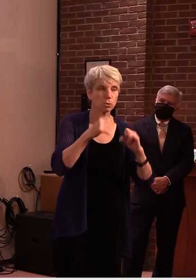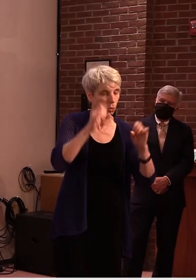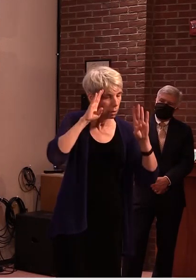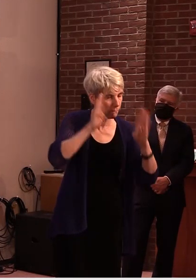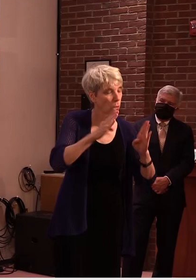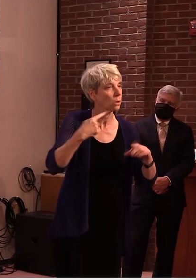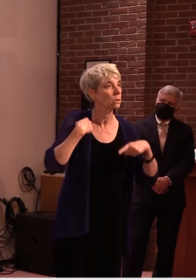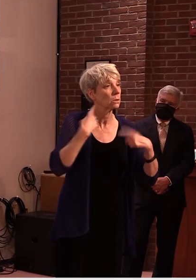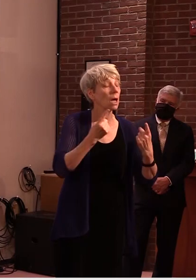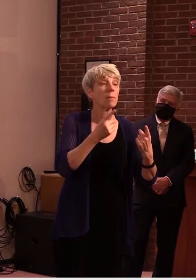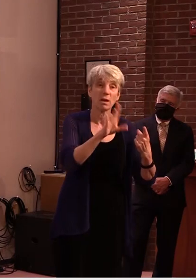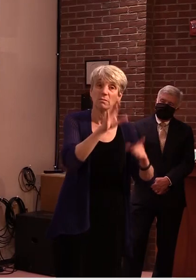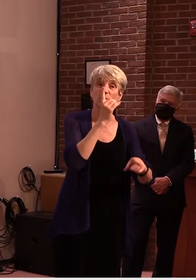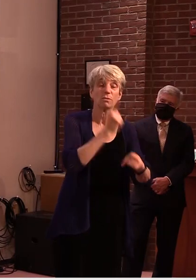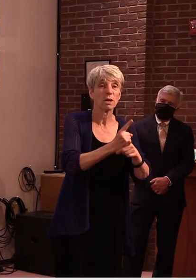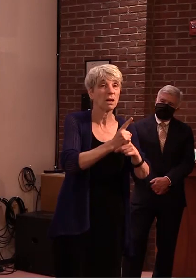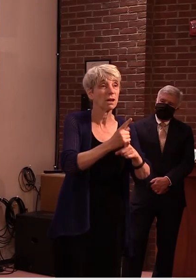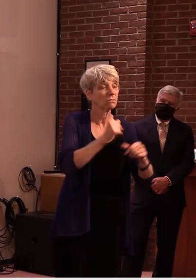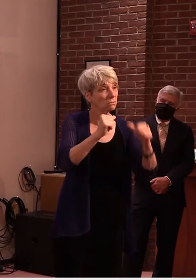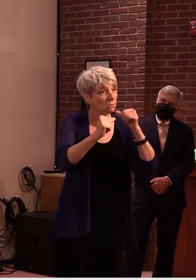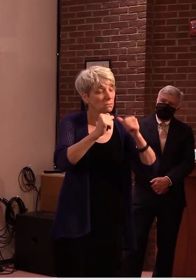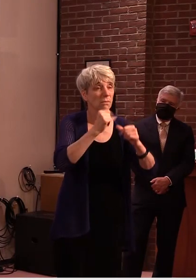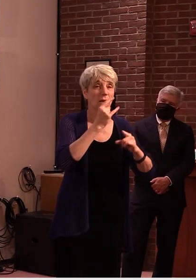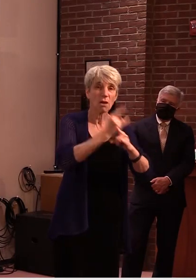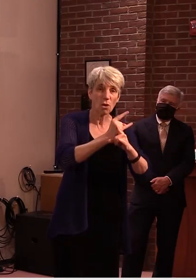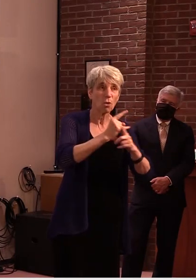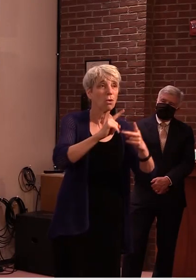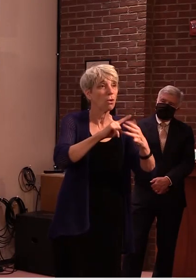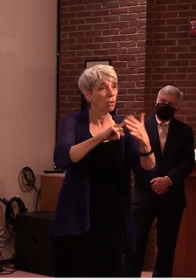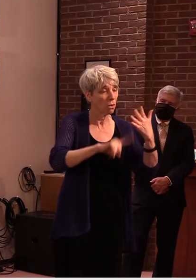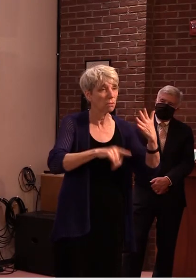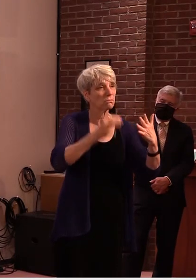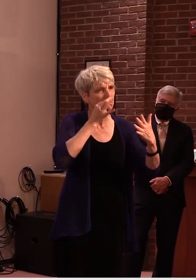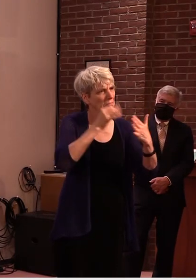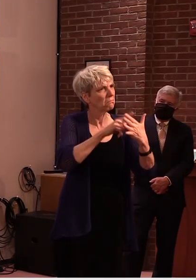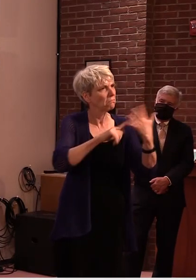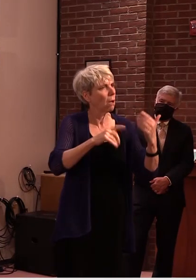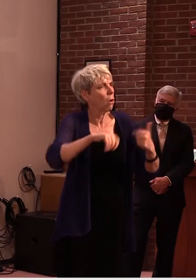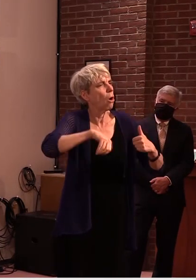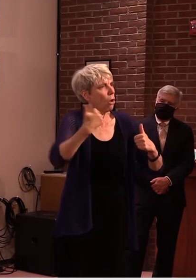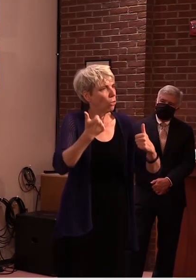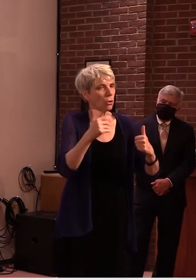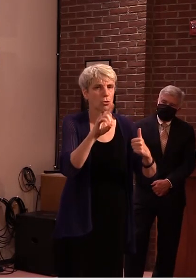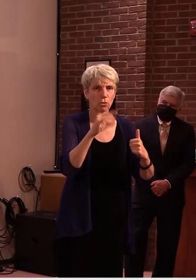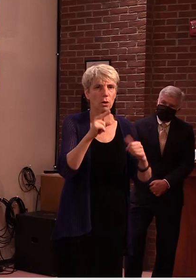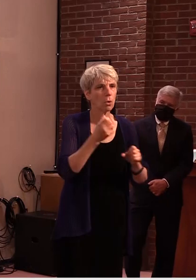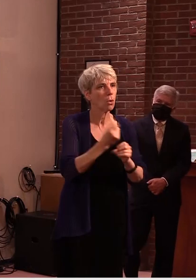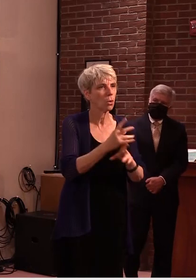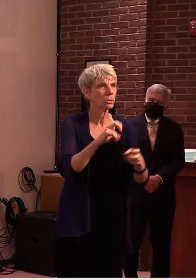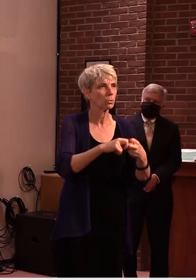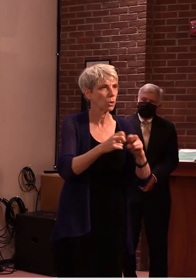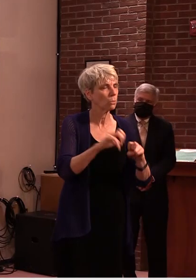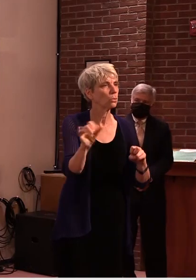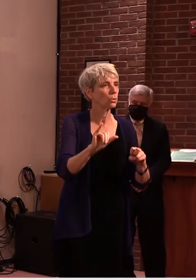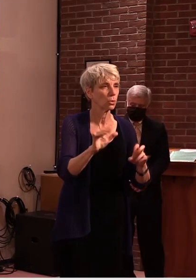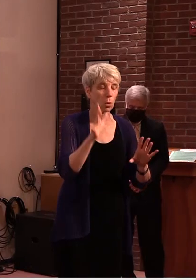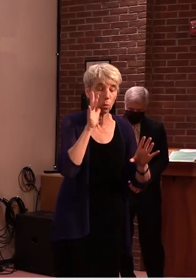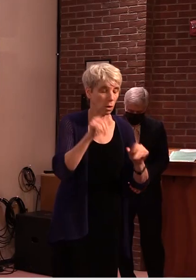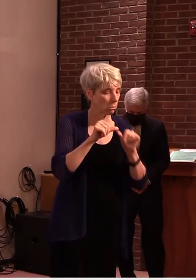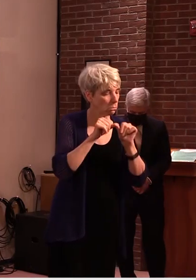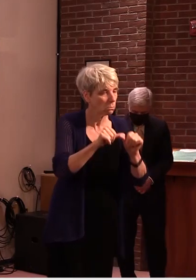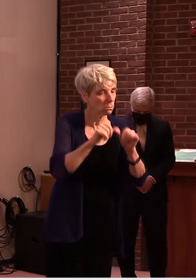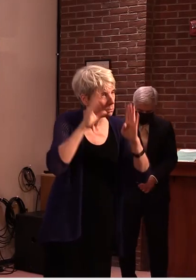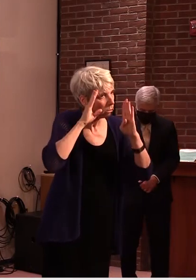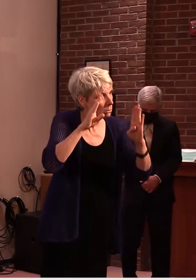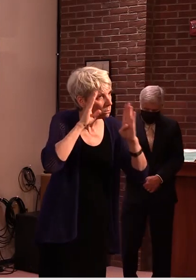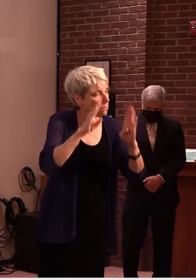uh other uh substances as well um have been problematic so we'll continue uh to do all